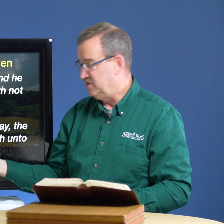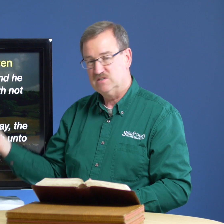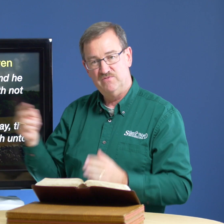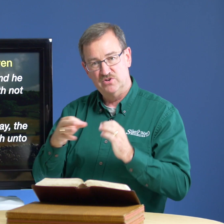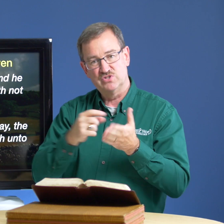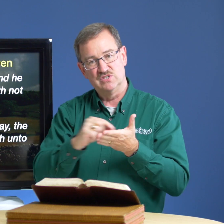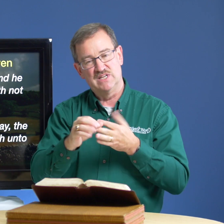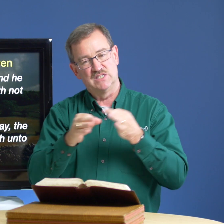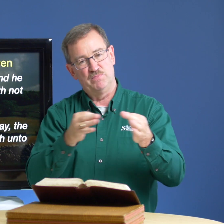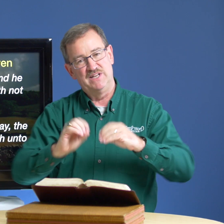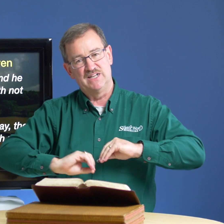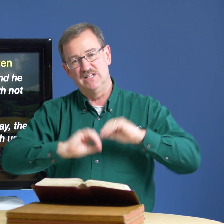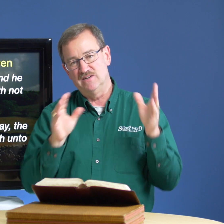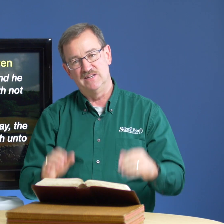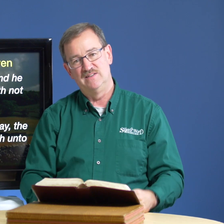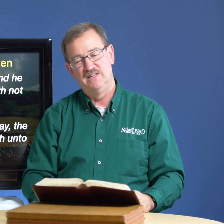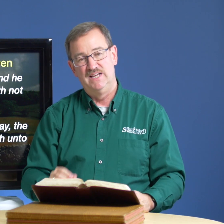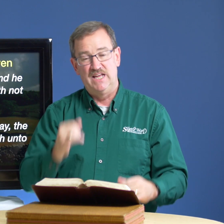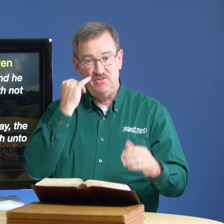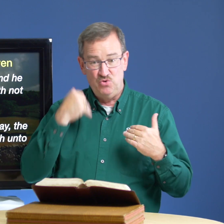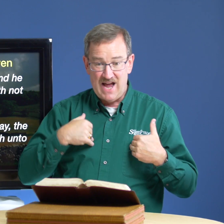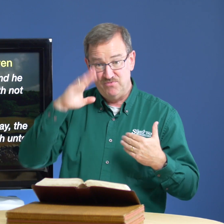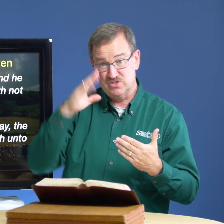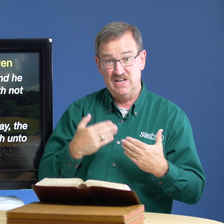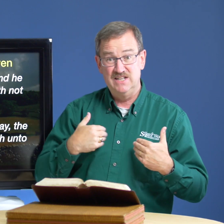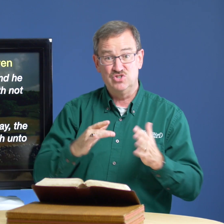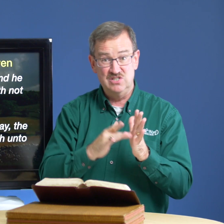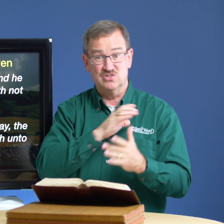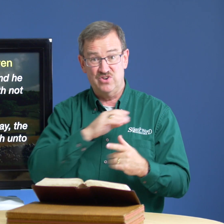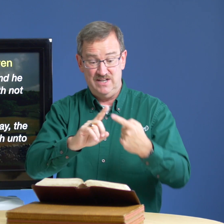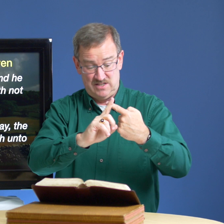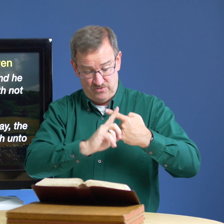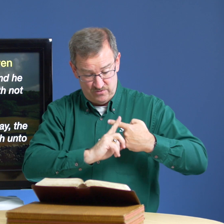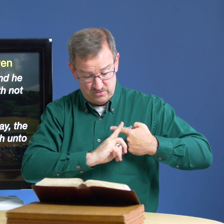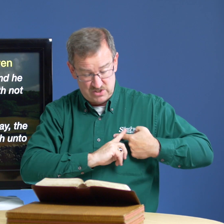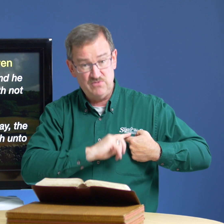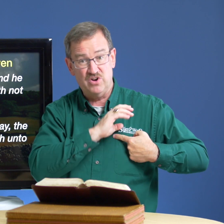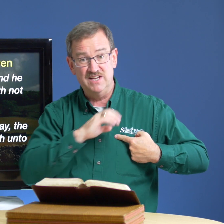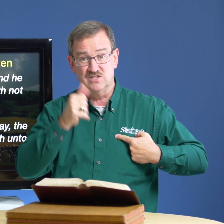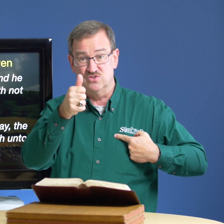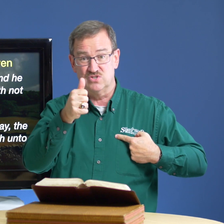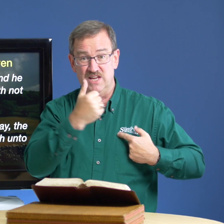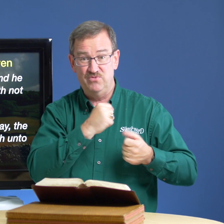these verses explain it clearly if you have the son jesus christ if you've received christ as your savior